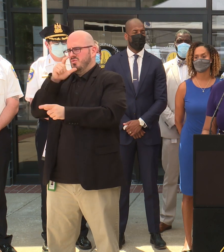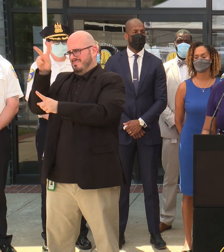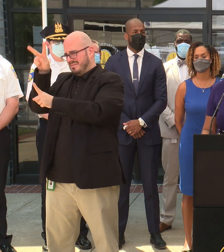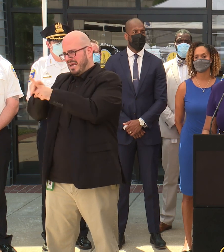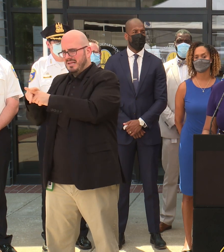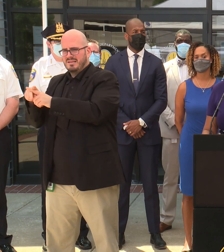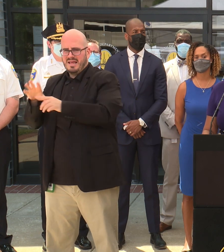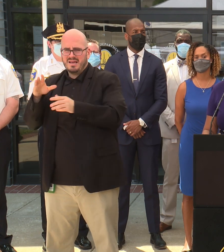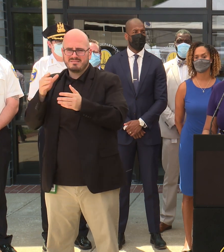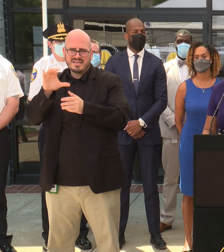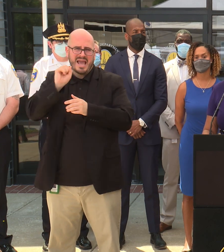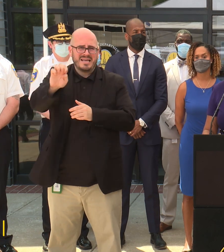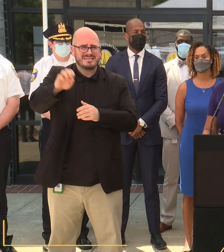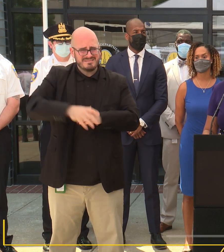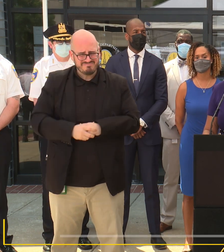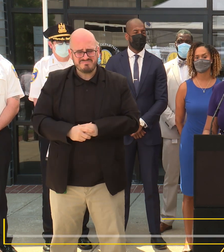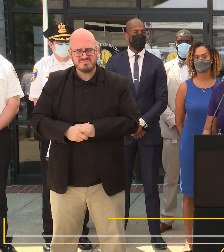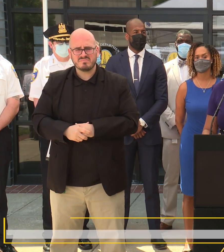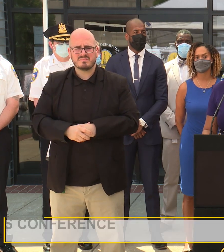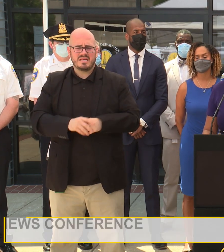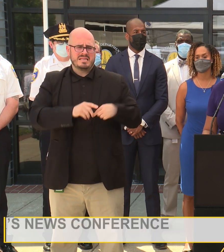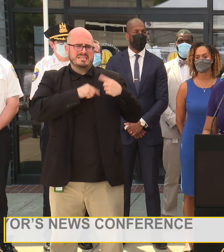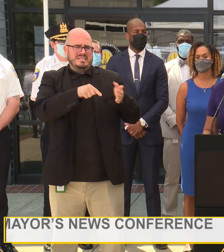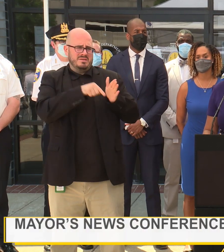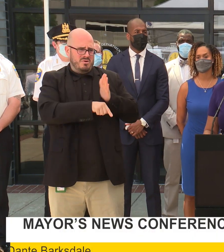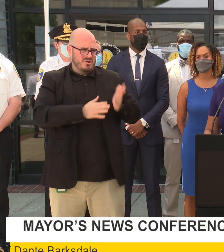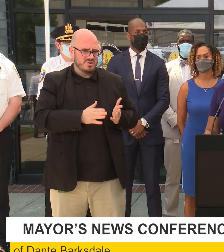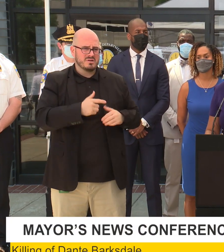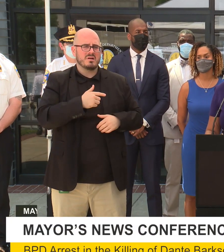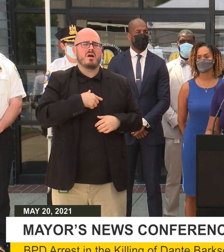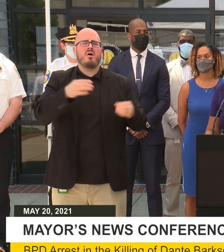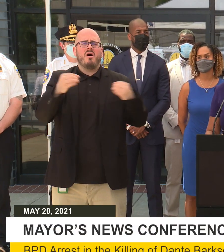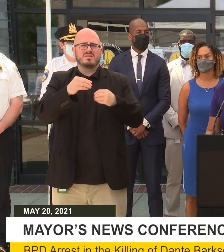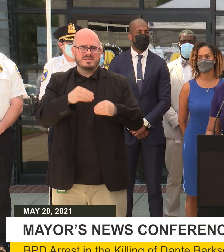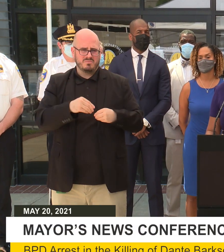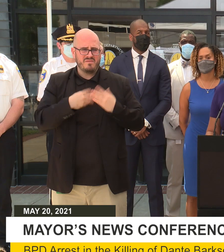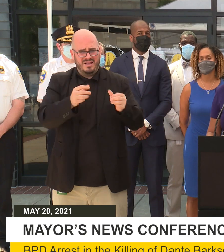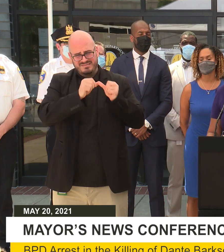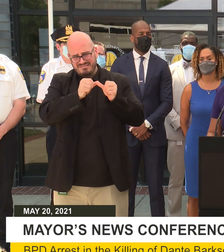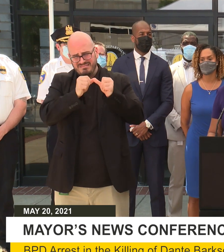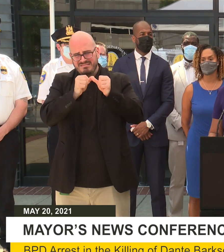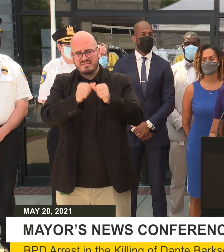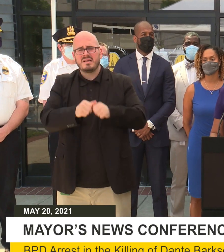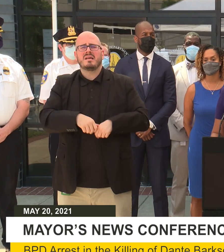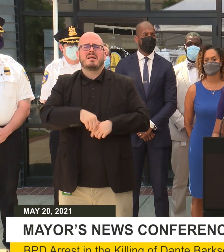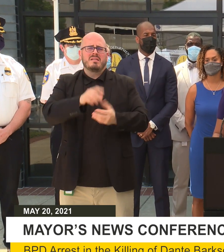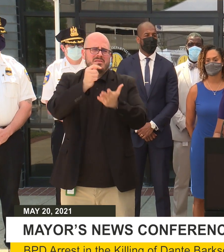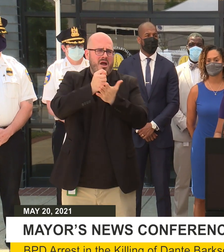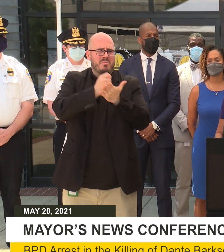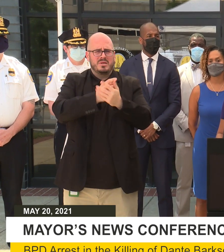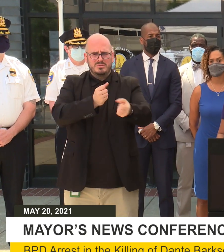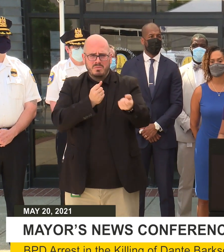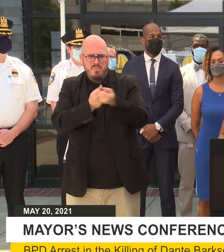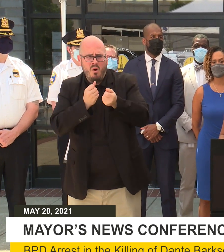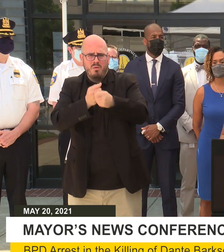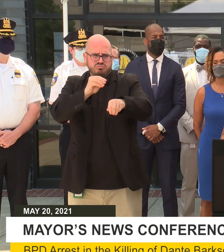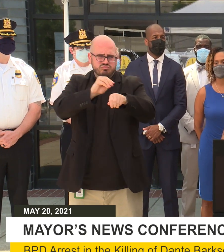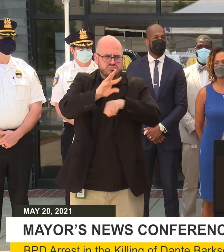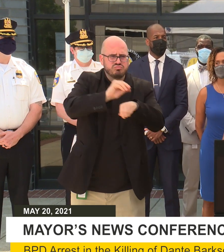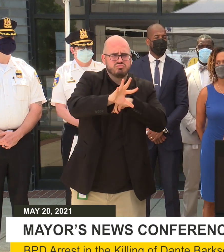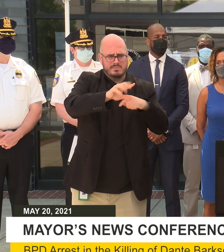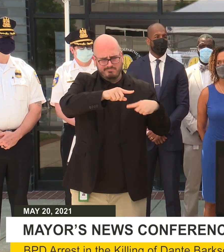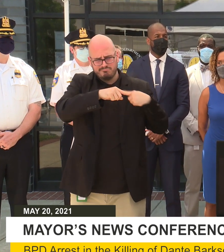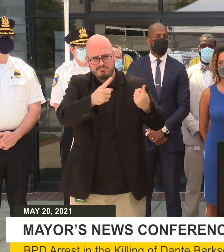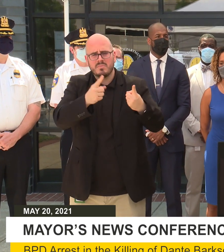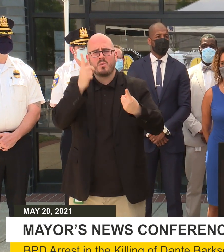Since Dante's murder, our office has provided ongoing therapeutic and mental health supports to our team members. We'll continue to do